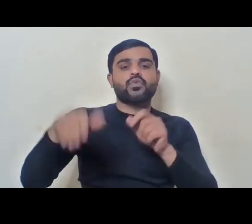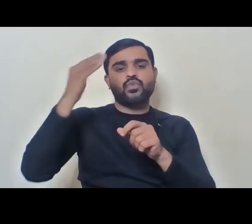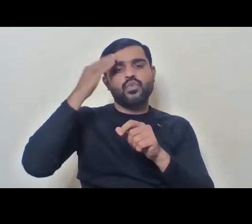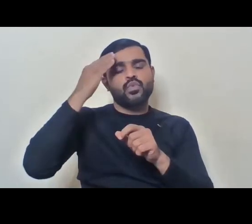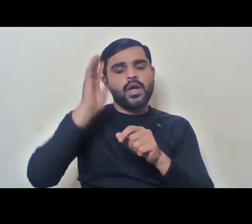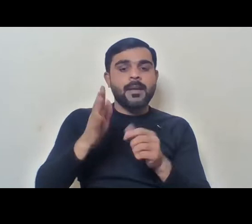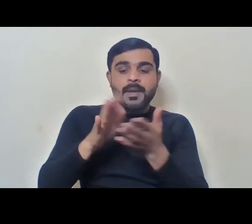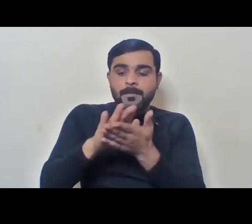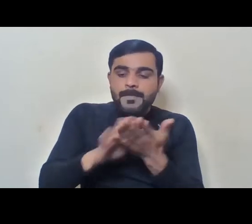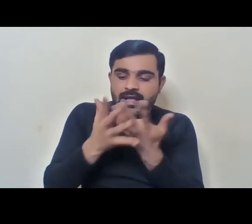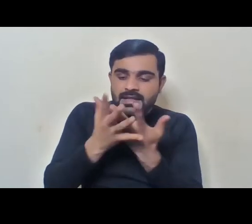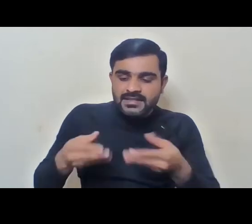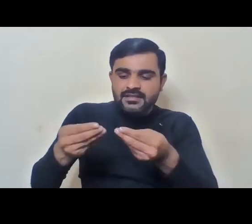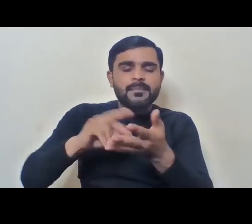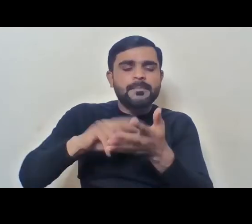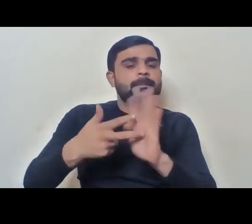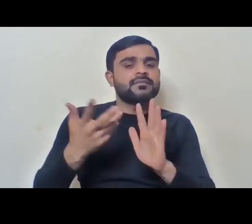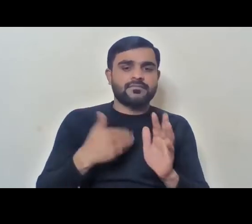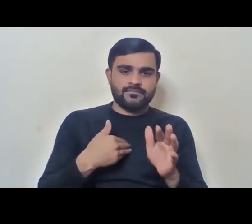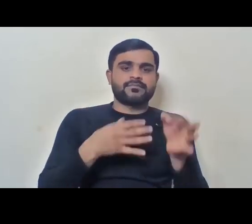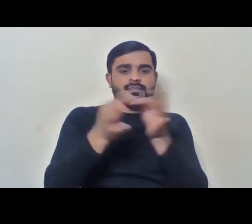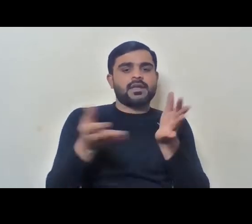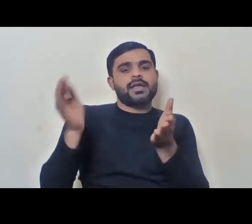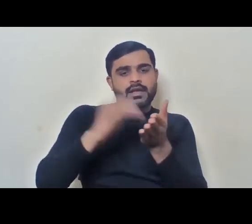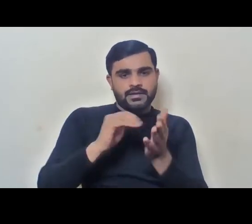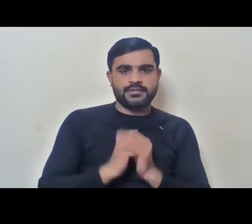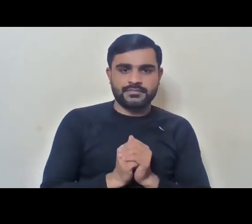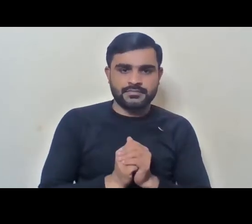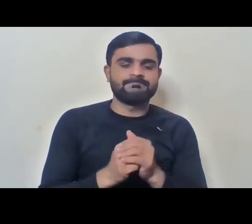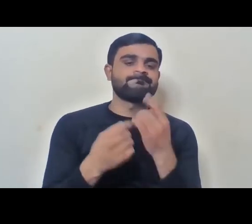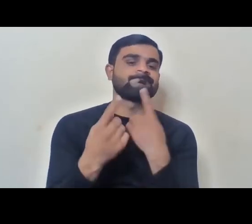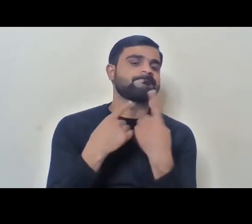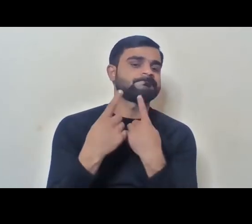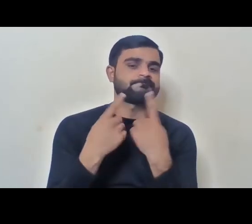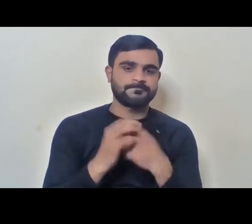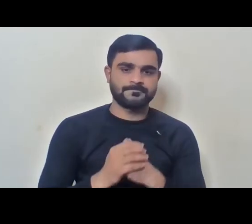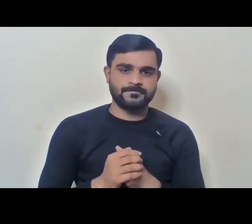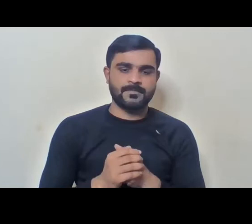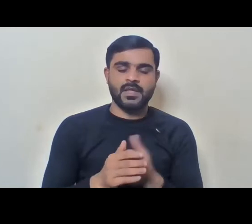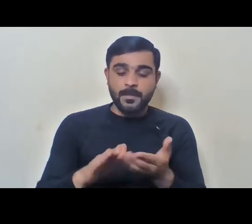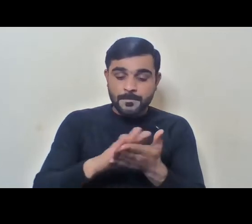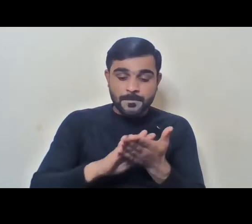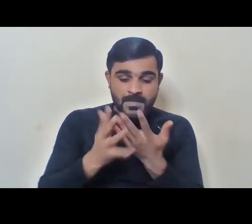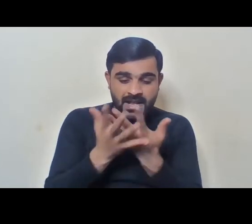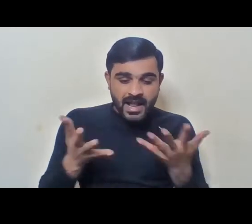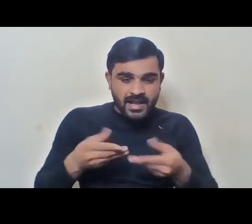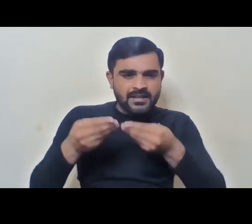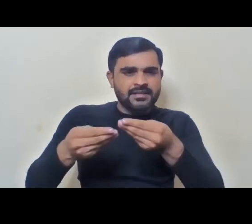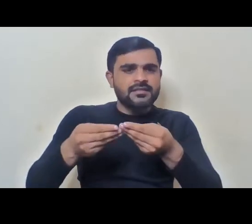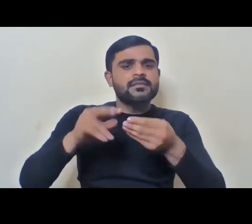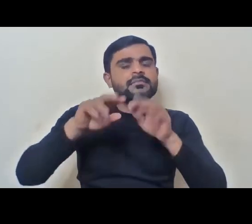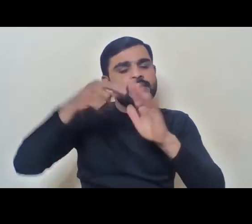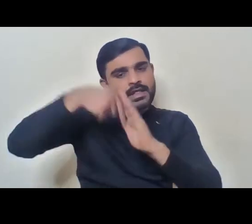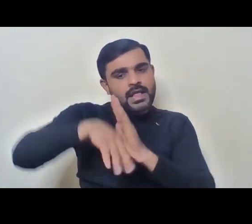it, but I will just once again kind of talk about it. Reasonable accommodation, of course, is defined